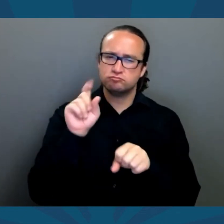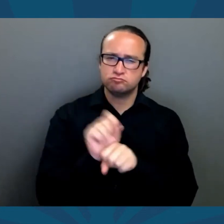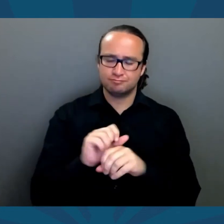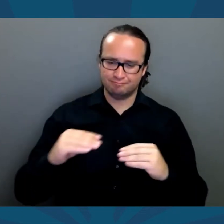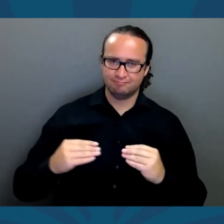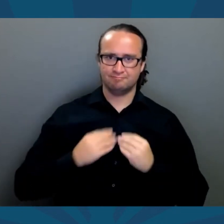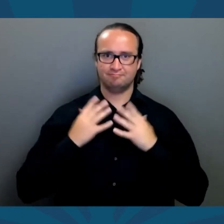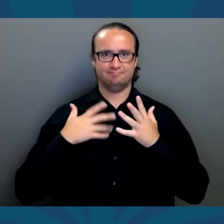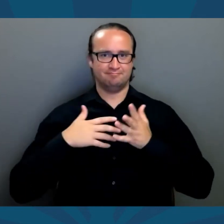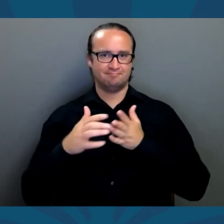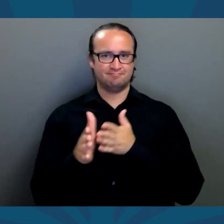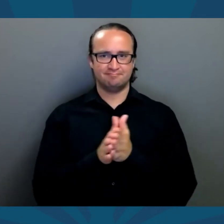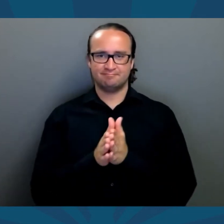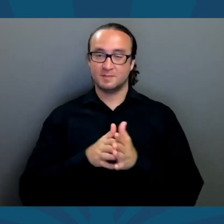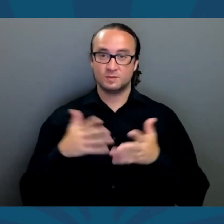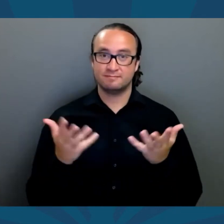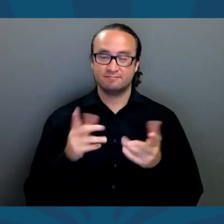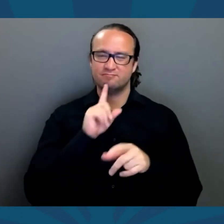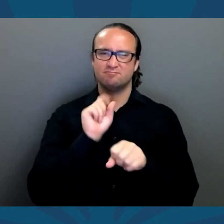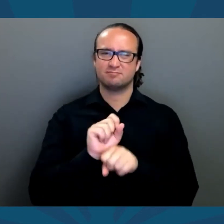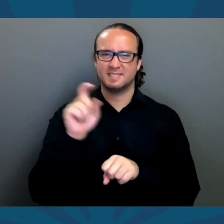to run for the State Senate,